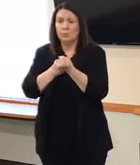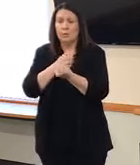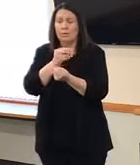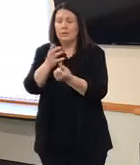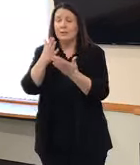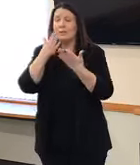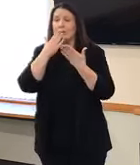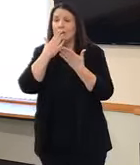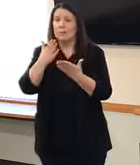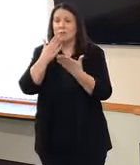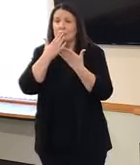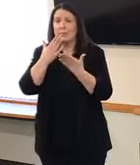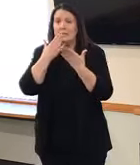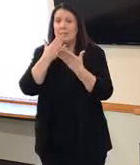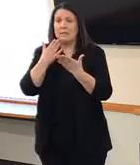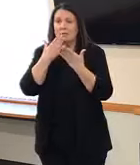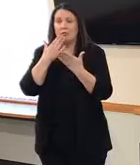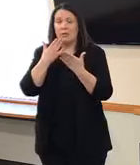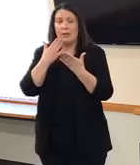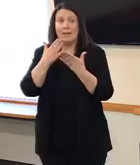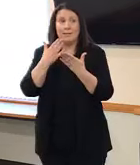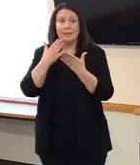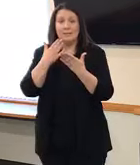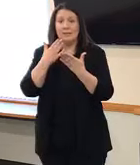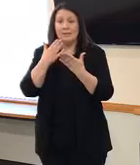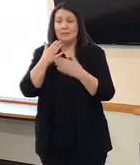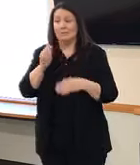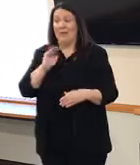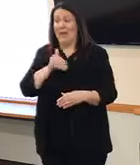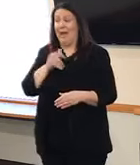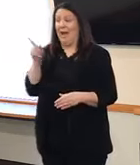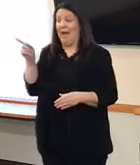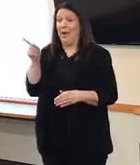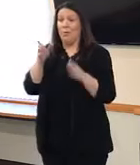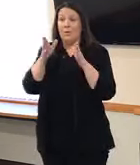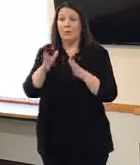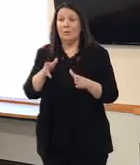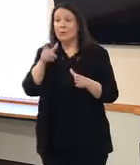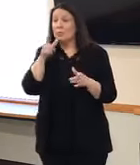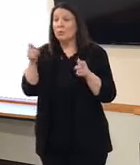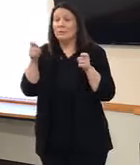for our next speaker, public health executive Monica.